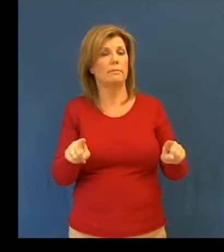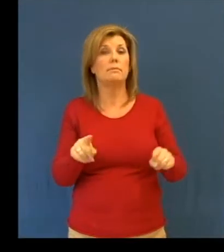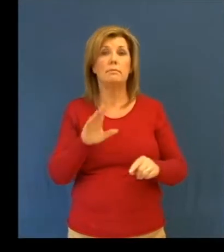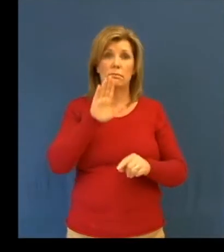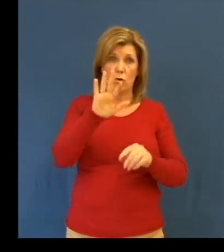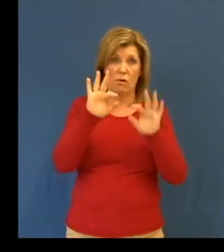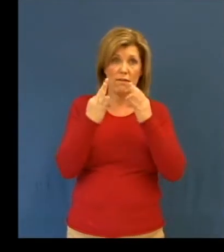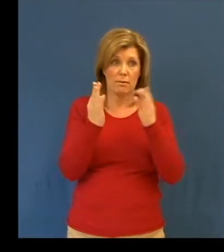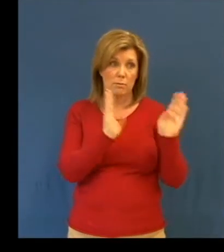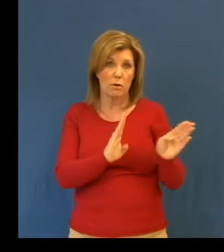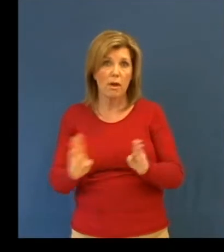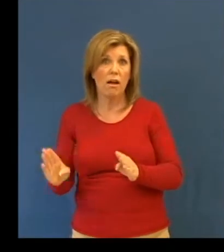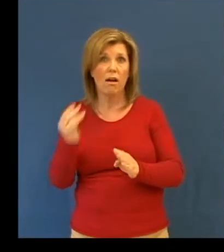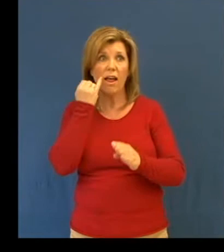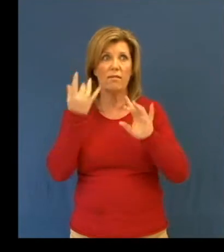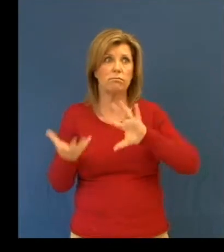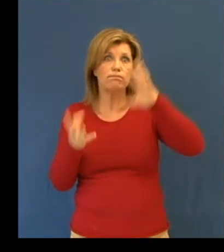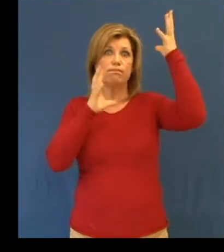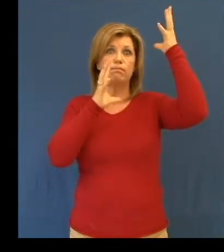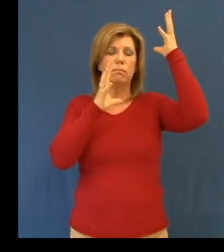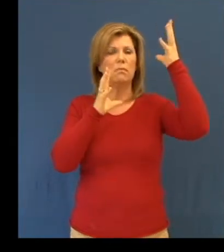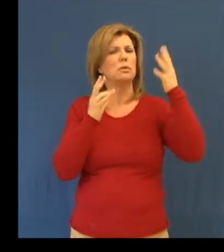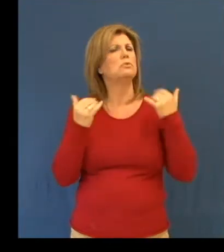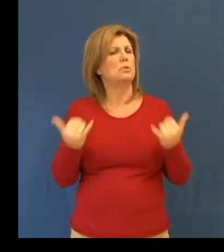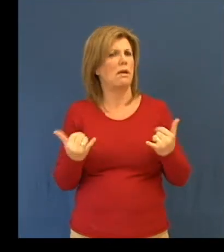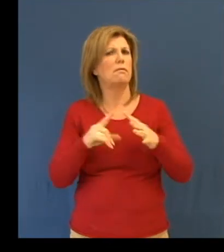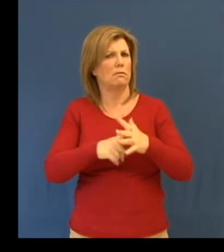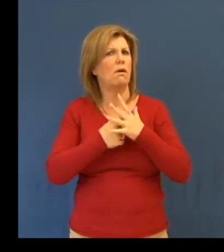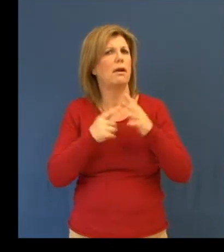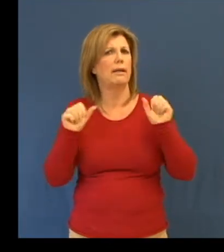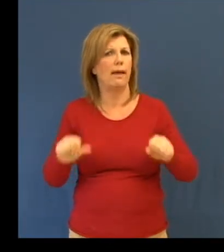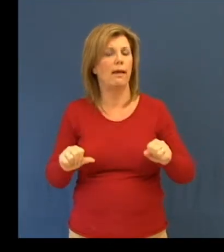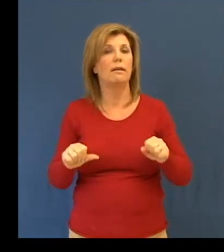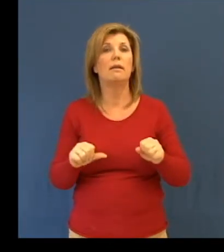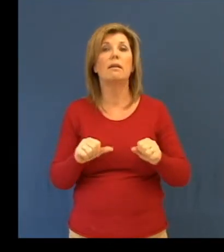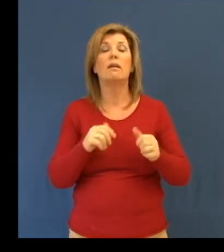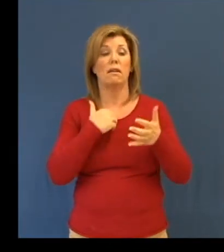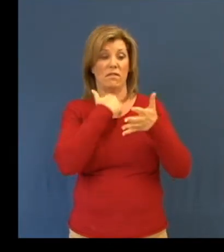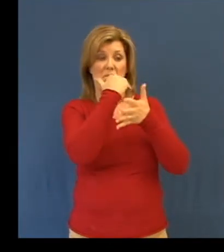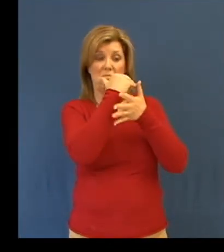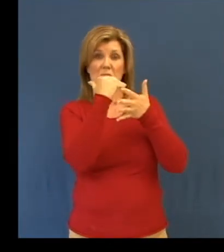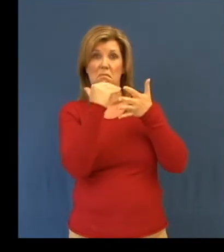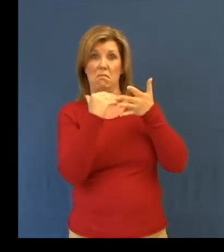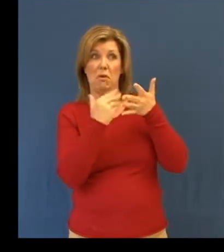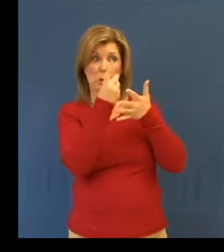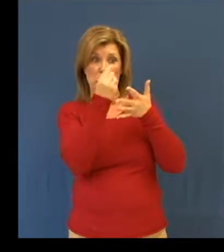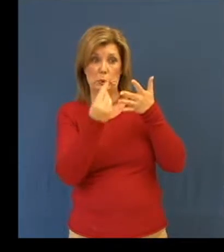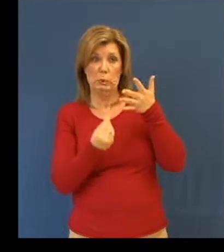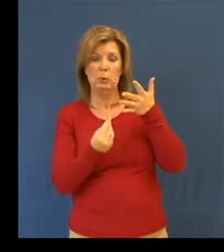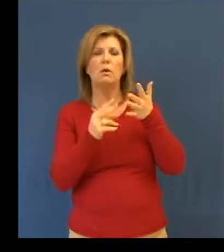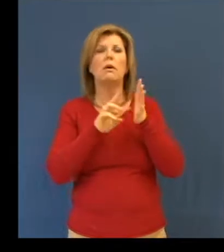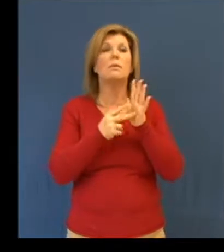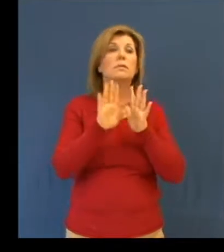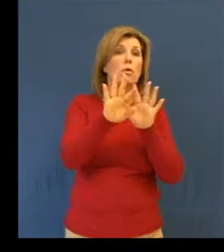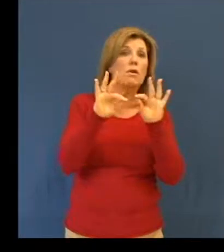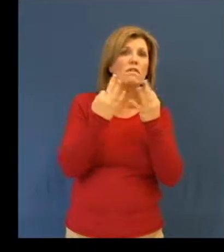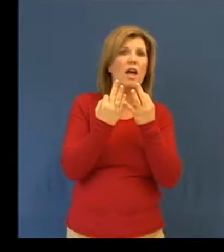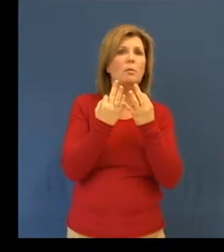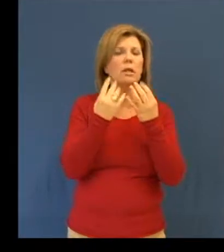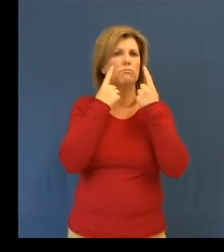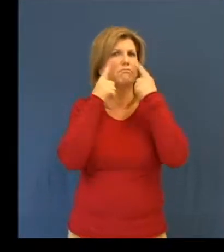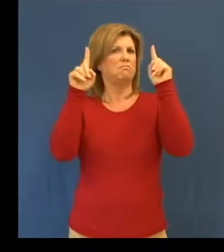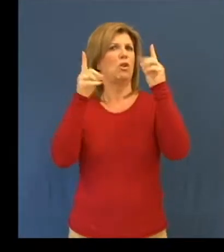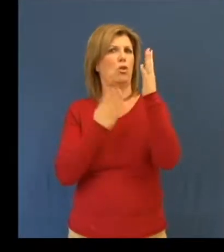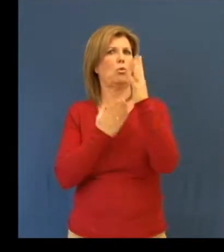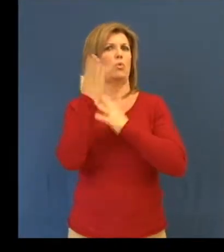your family for the unexpected is something you can do today. Following a few simple steps will enable your family to